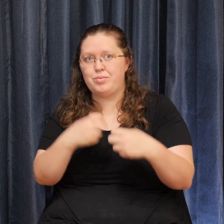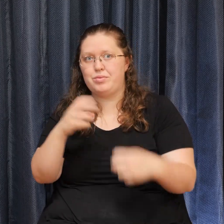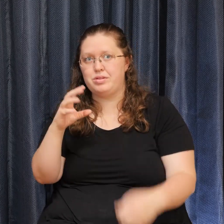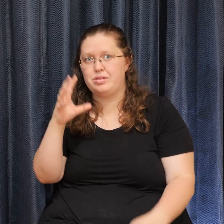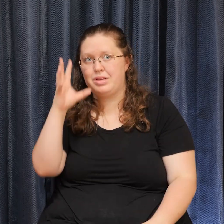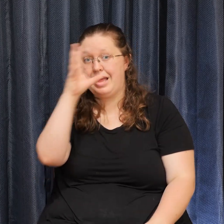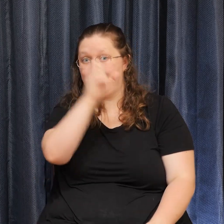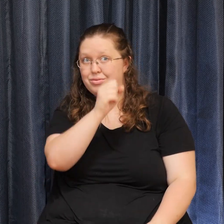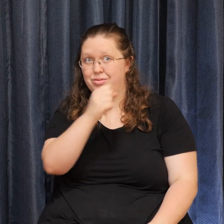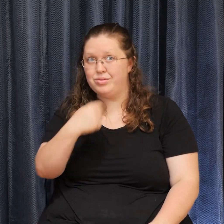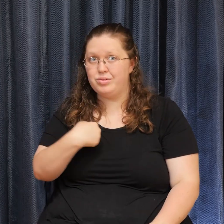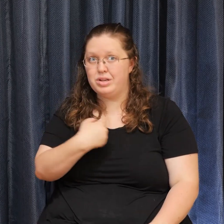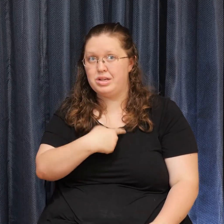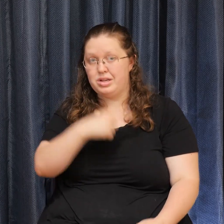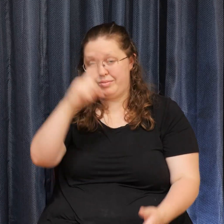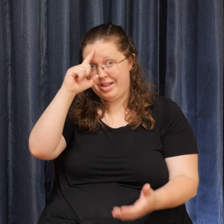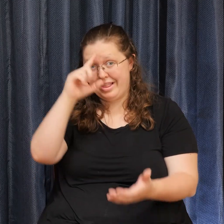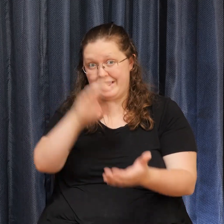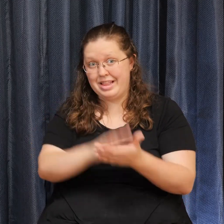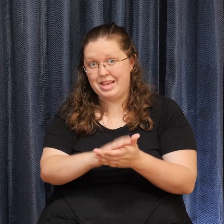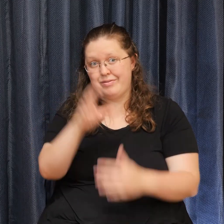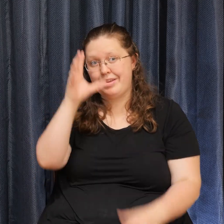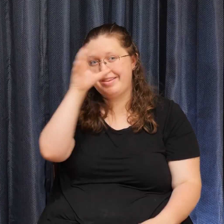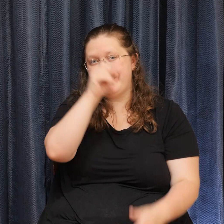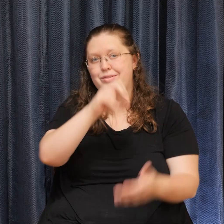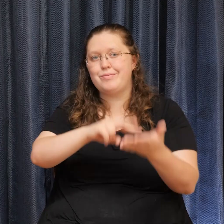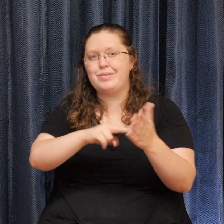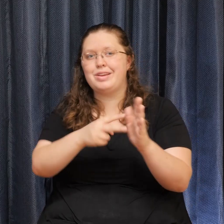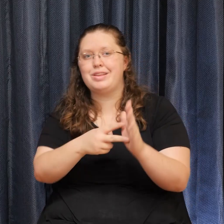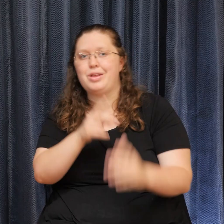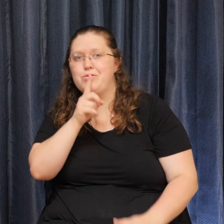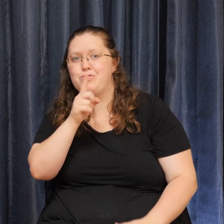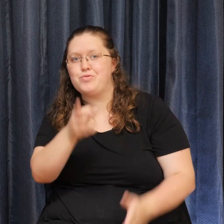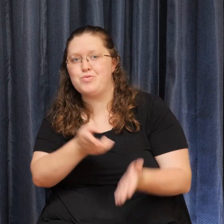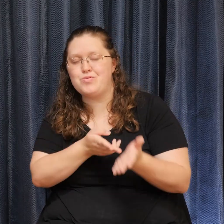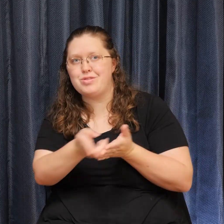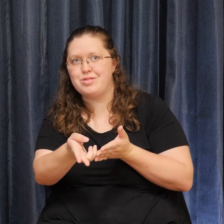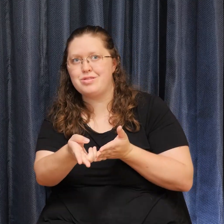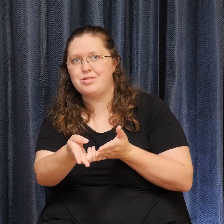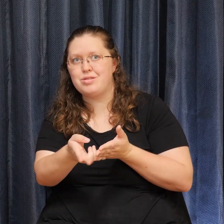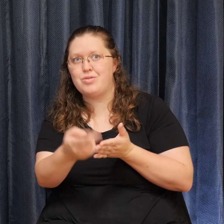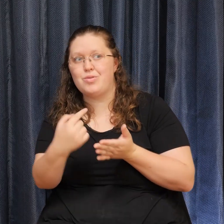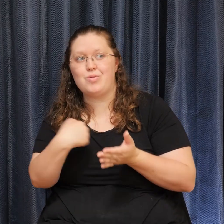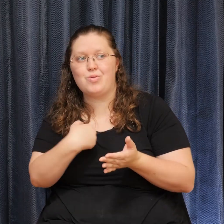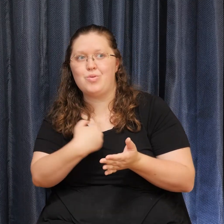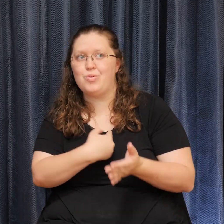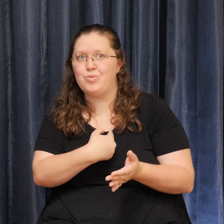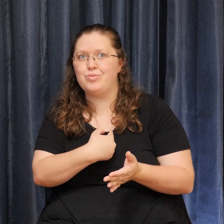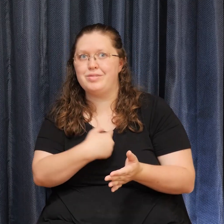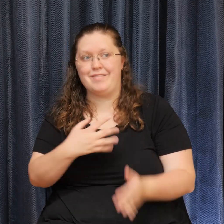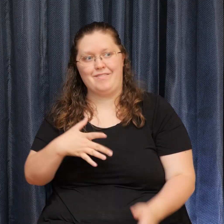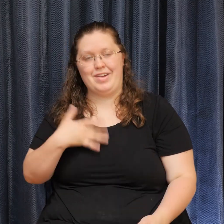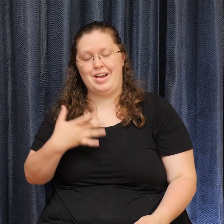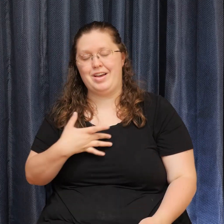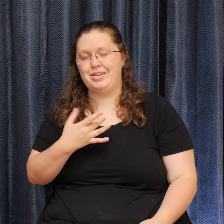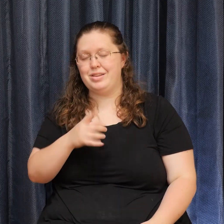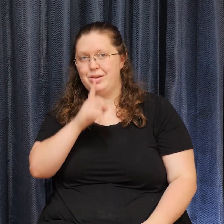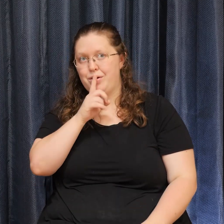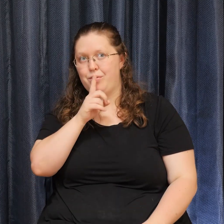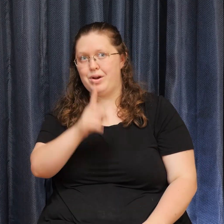They are the truth We could swear That they are real We make assumptions About what others